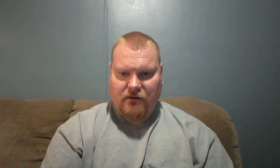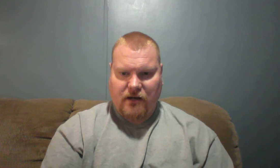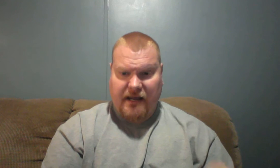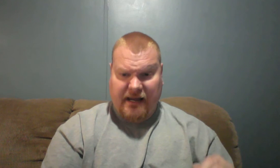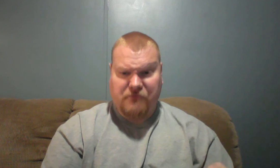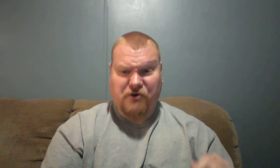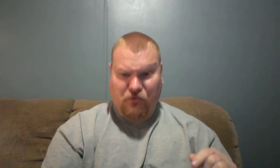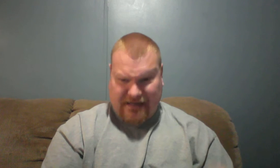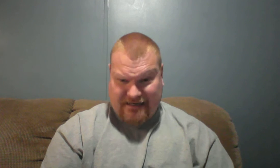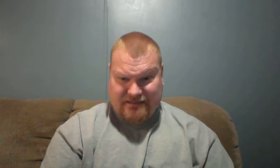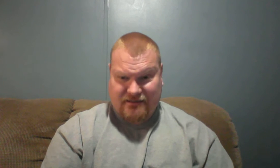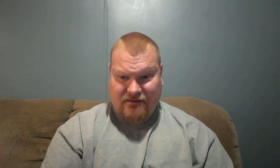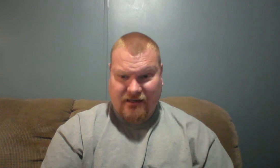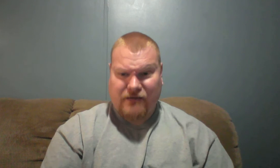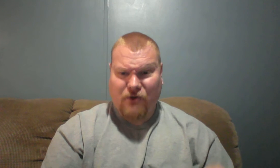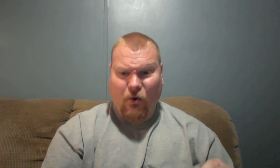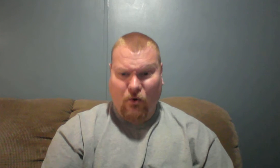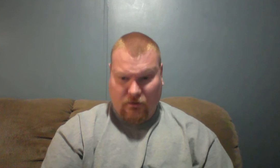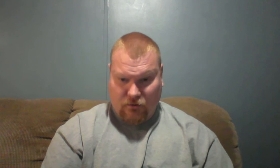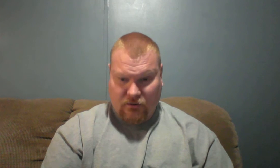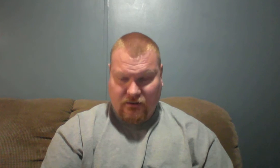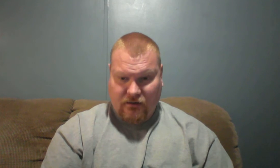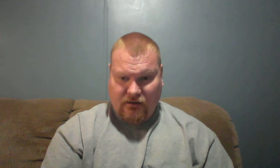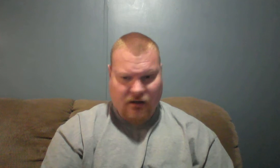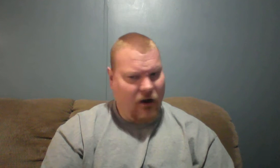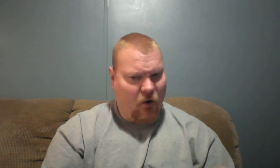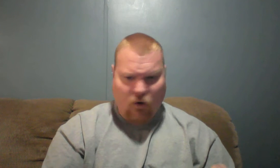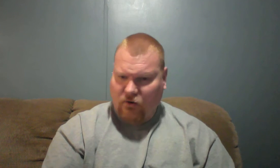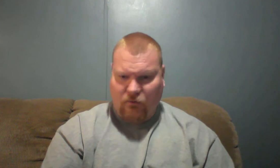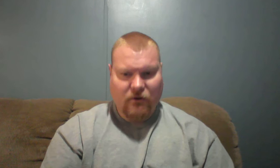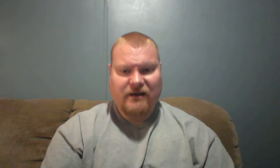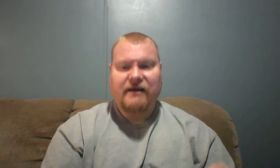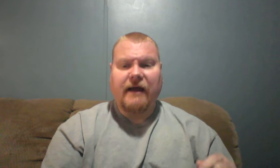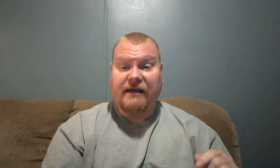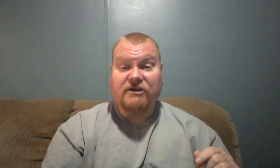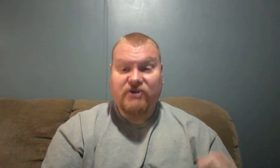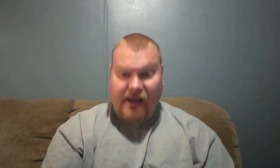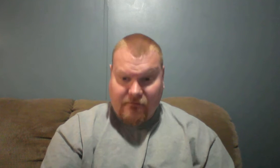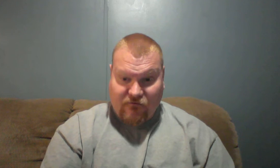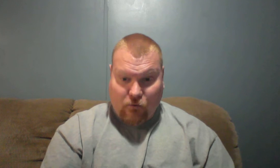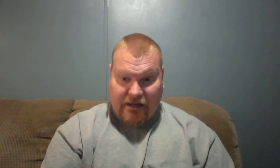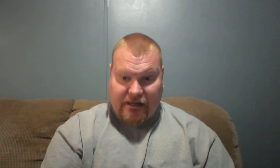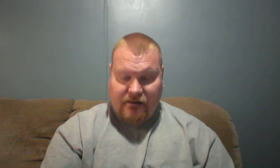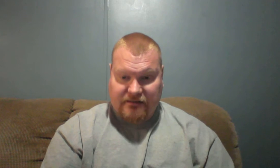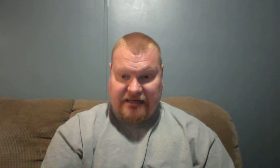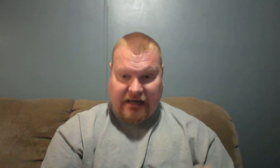And it was horrendous. It was horrible. A horrible and a shameful way to die.